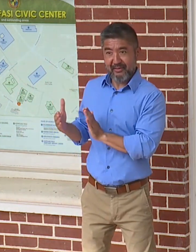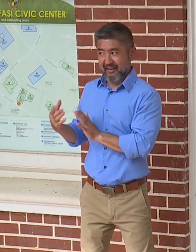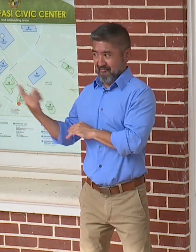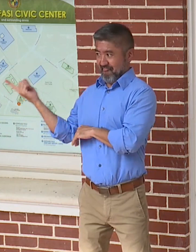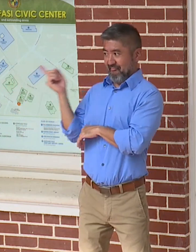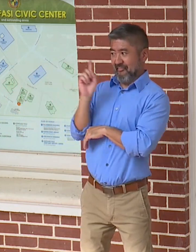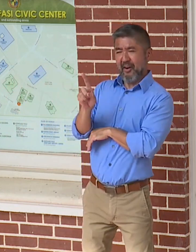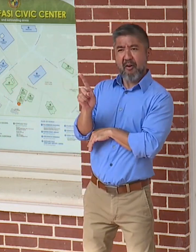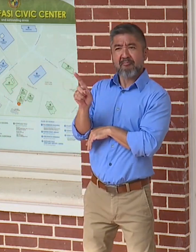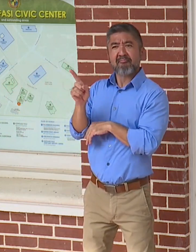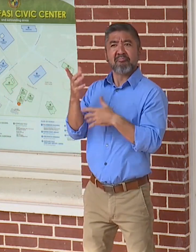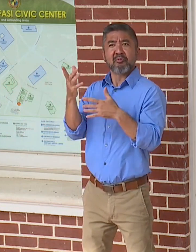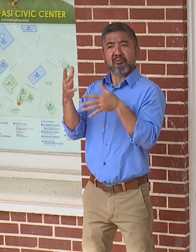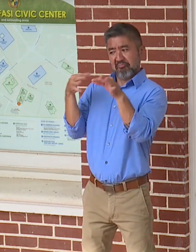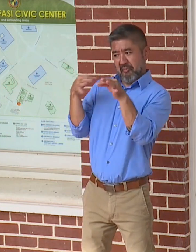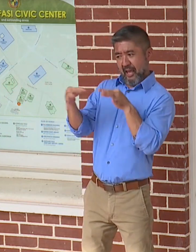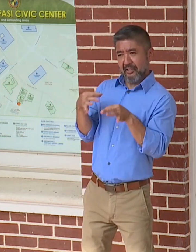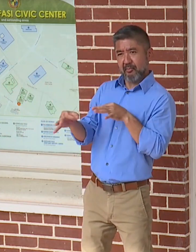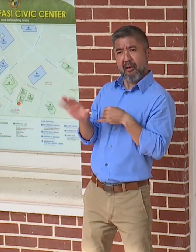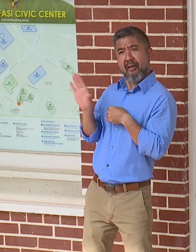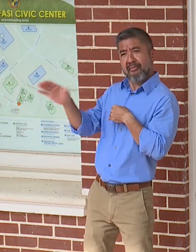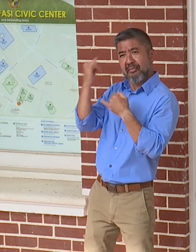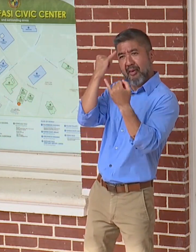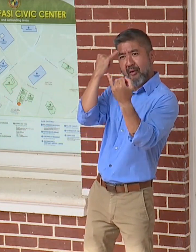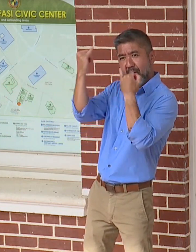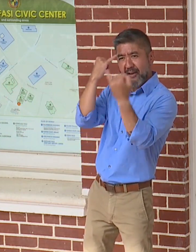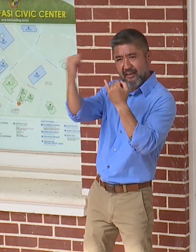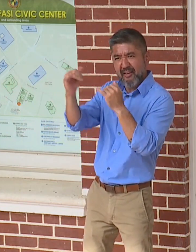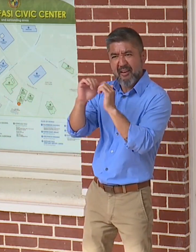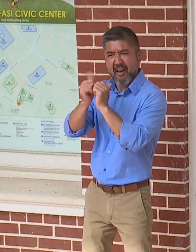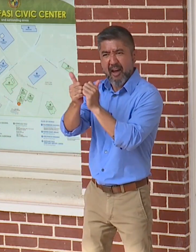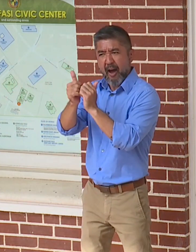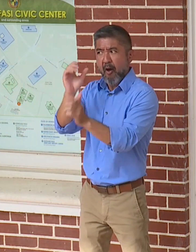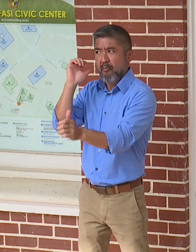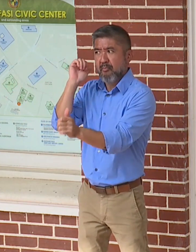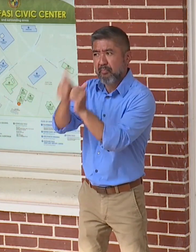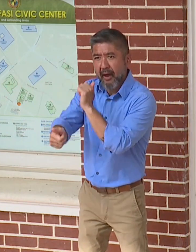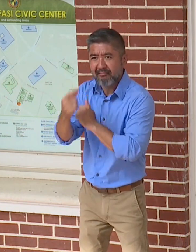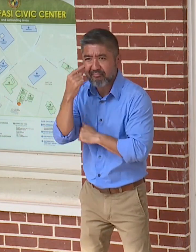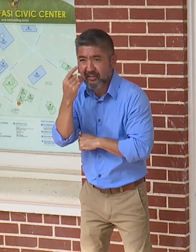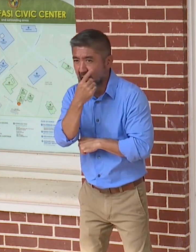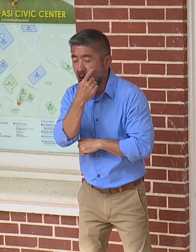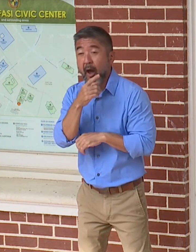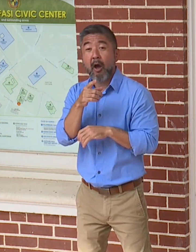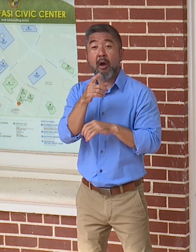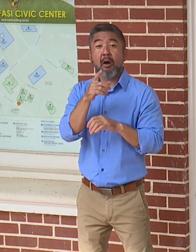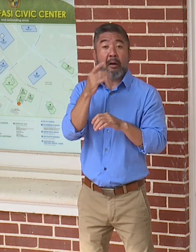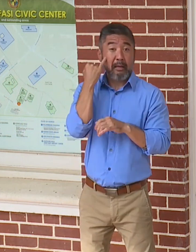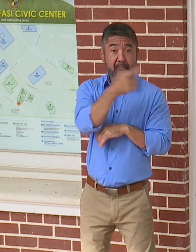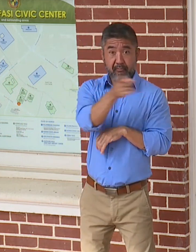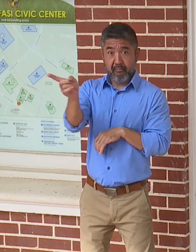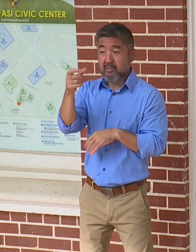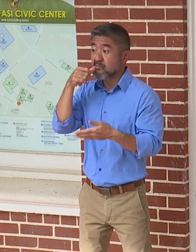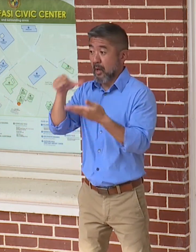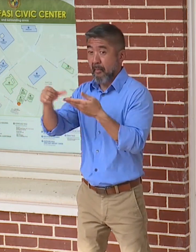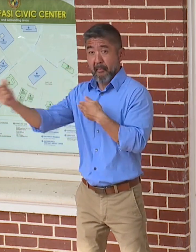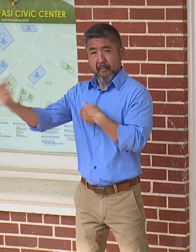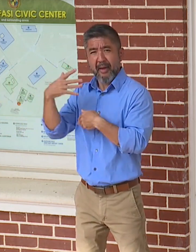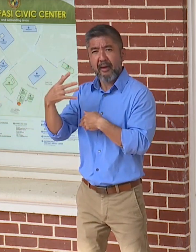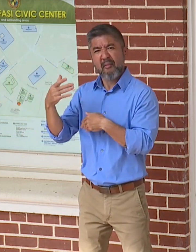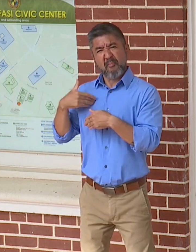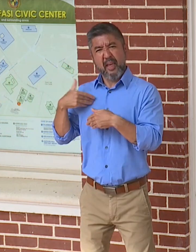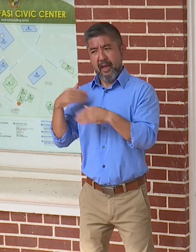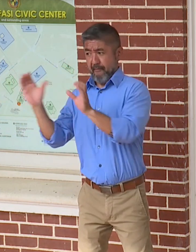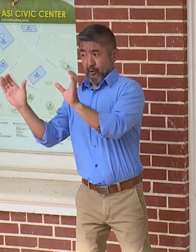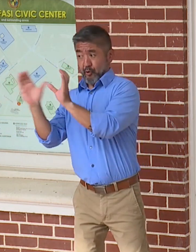share their hints and ideas on how you can best meet this need. Because if you are going to be mailing in, you need to put this certificate